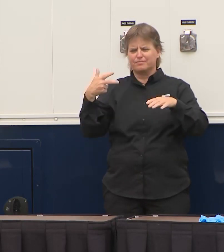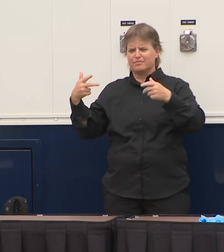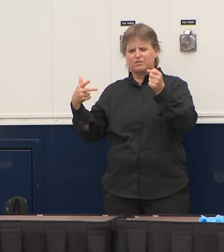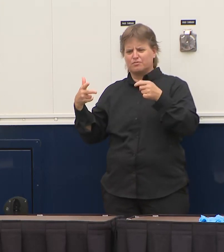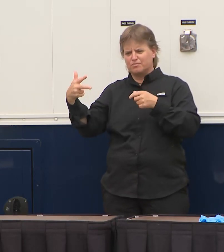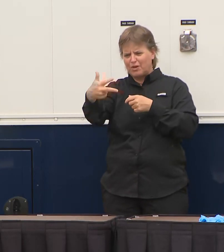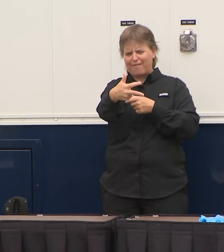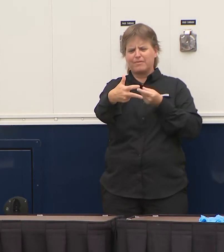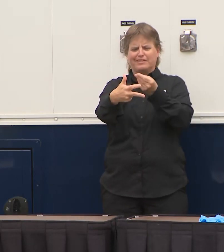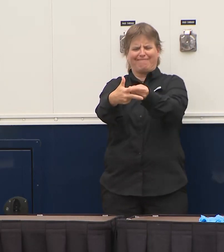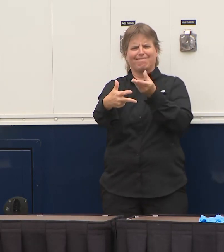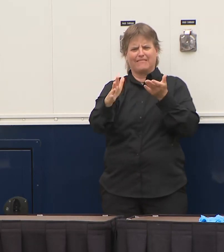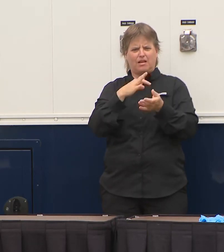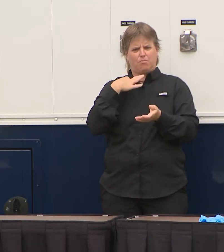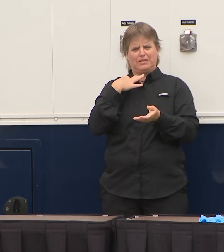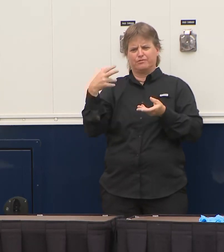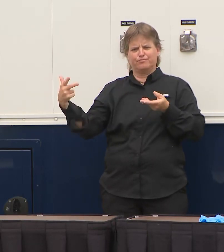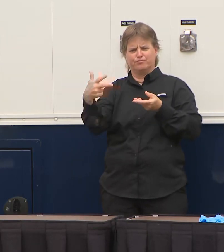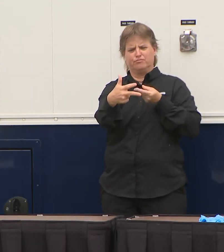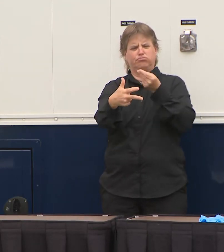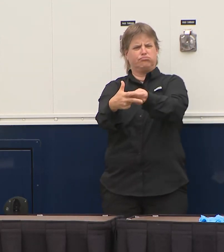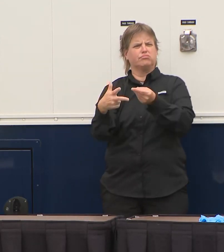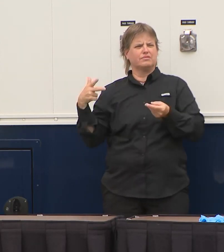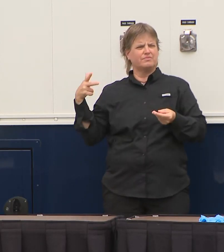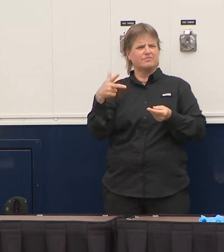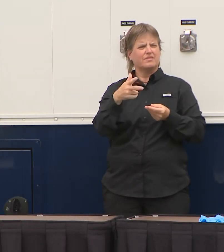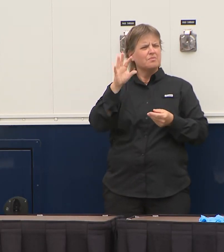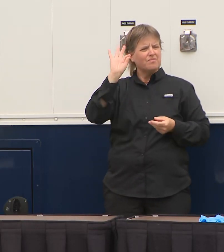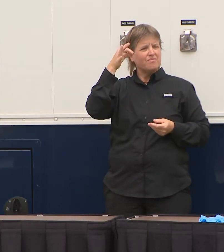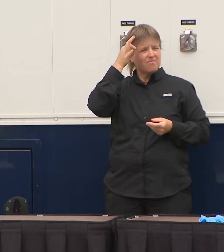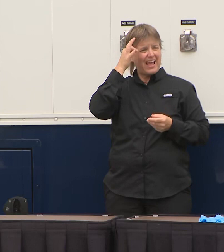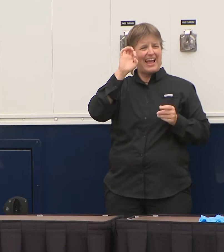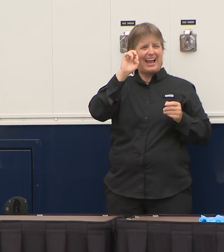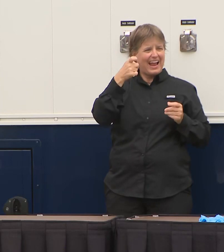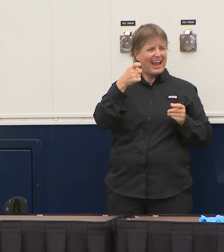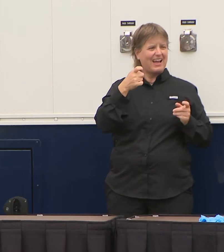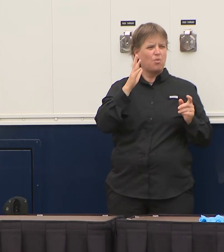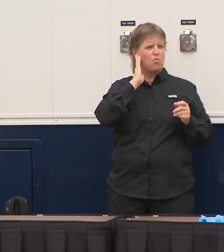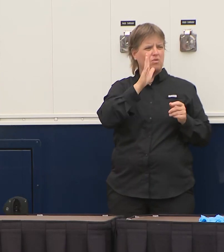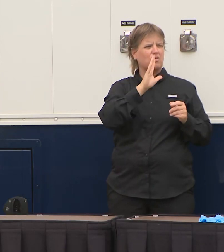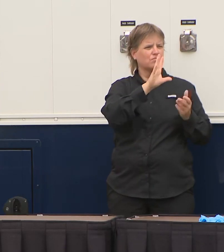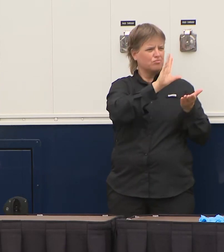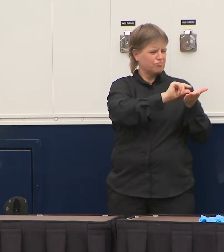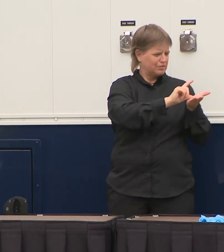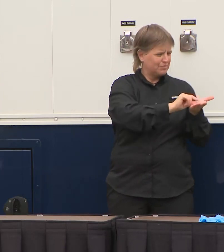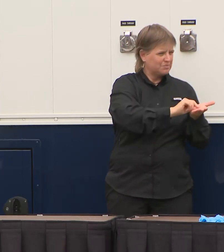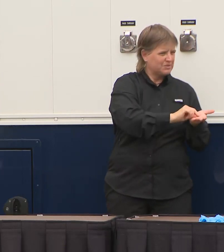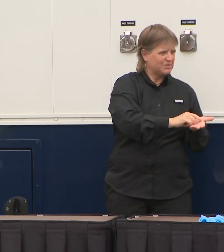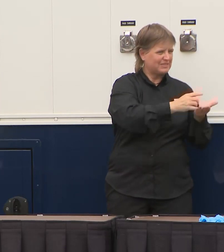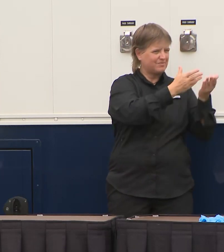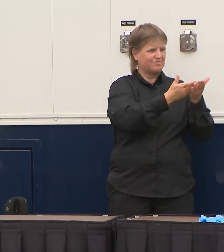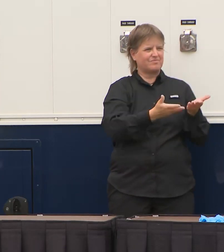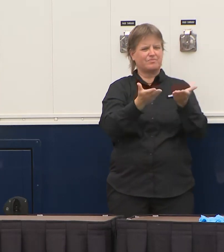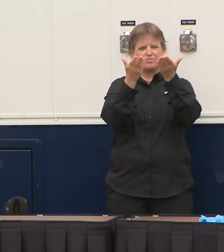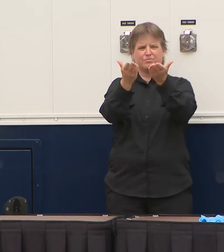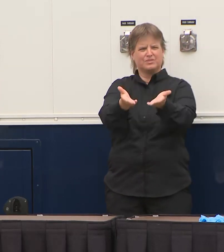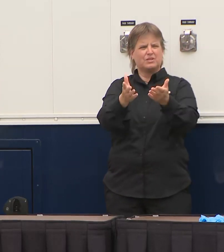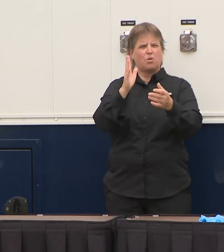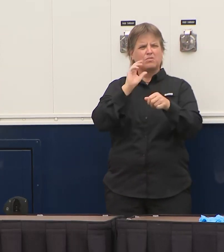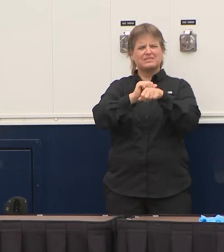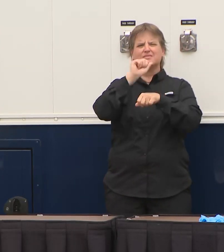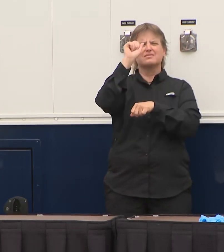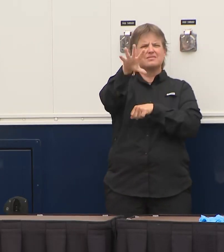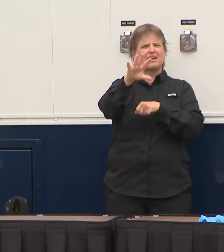FedEx is going to print them people can grab them FedEx will mail them back later that day so we want that to be an option I have